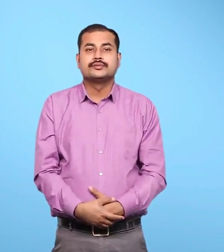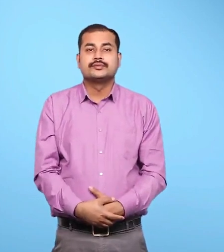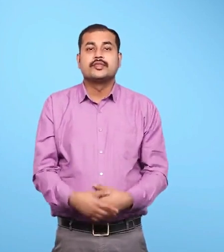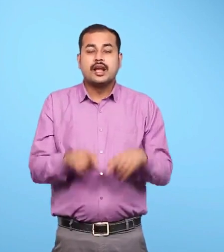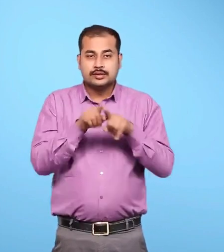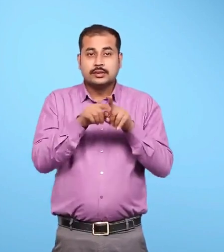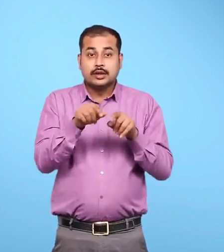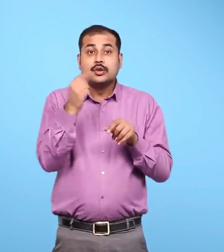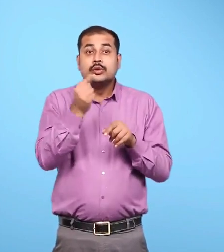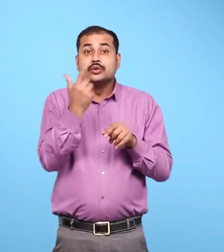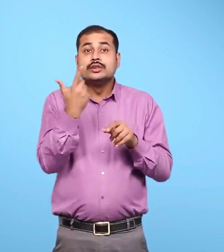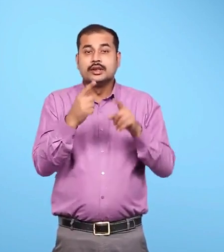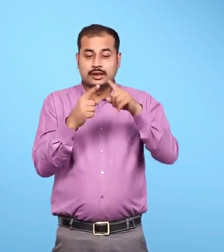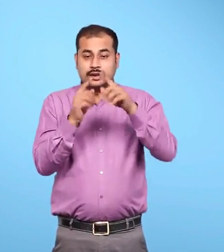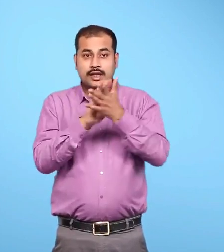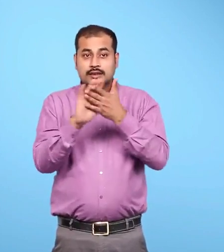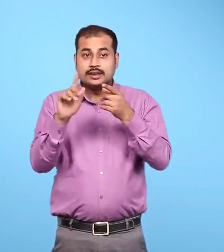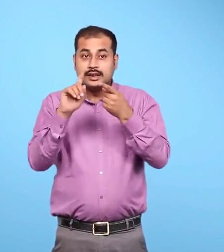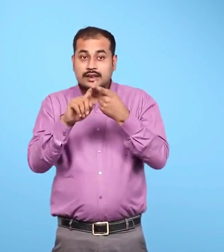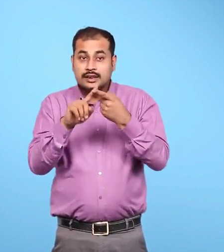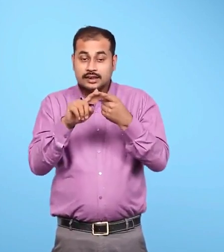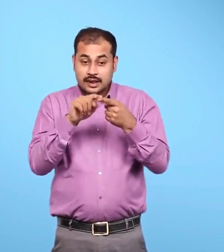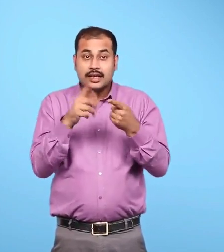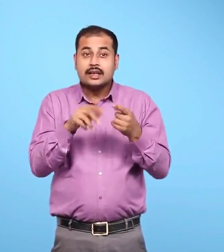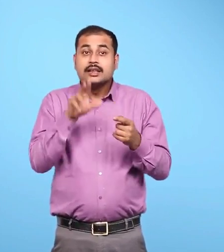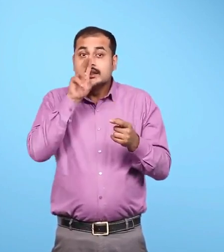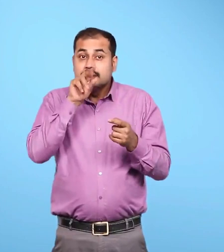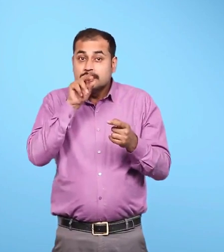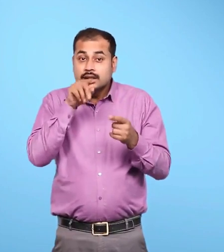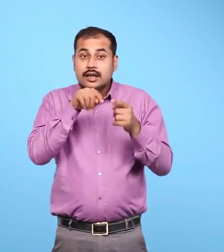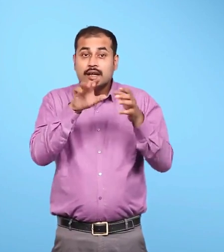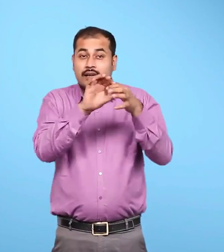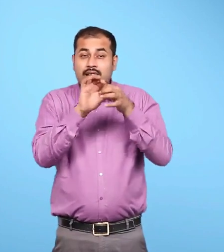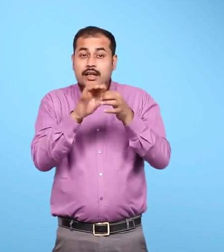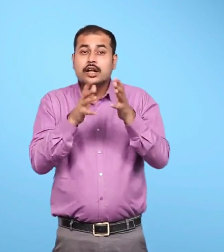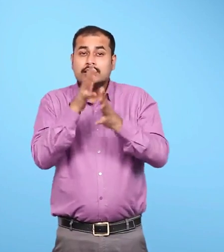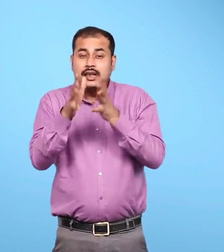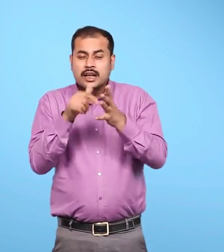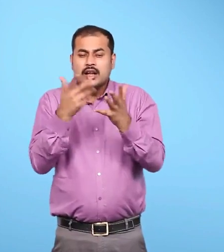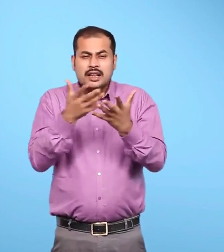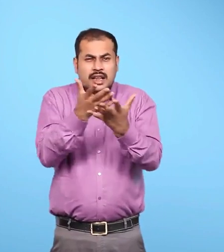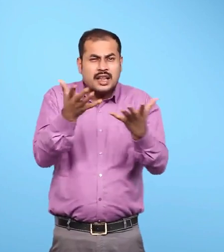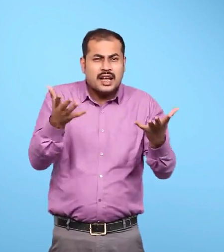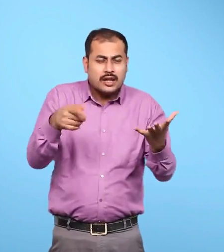Whereas, the is used when we speak of some particular person or thing.